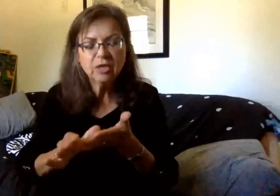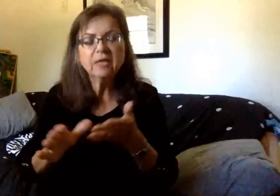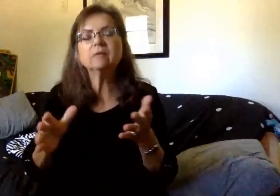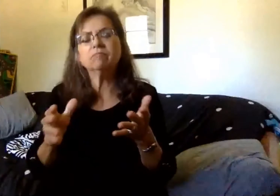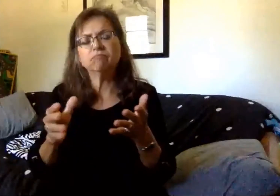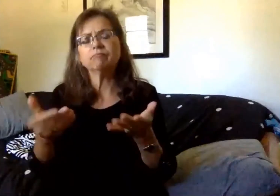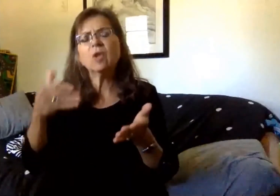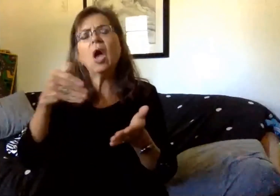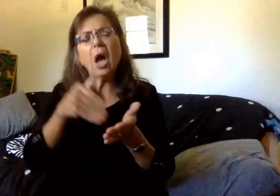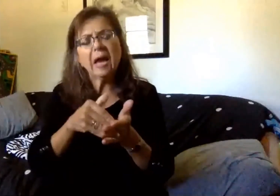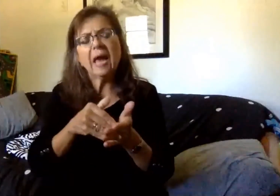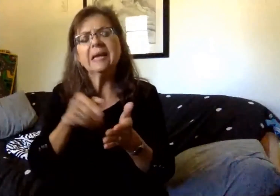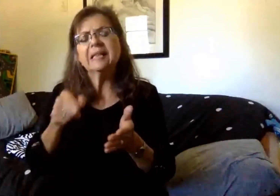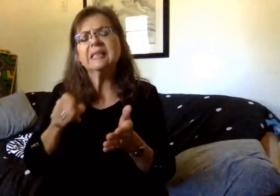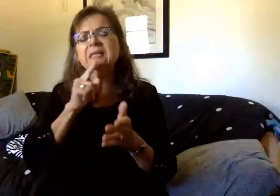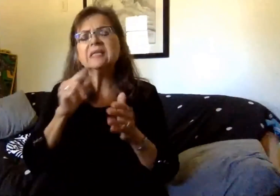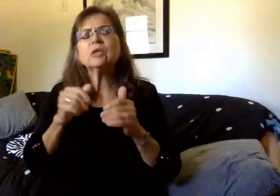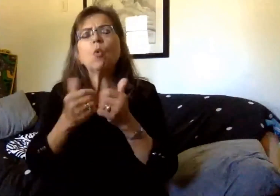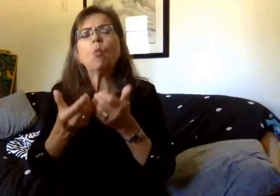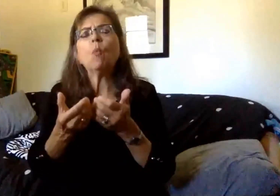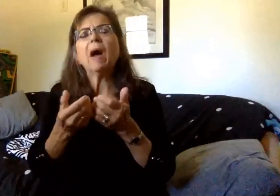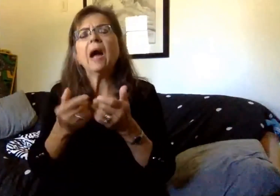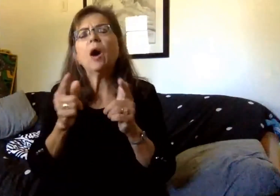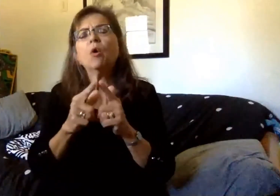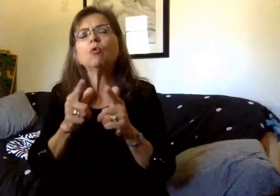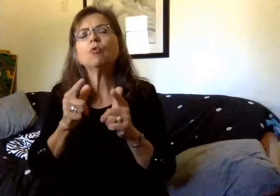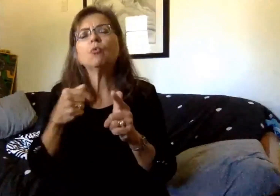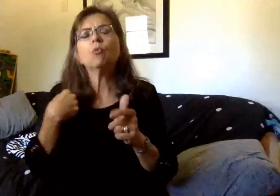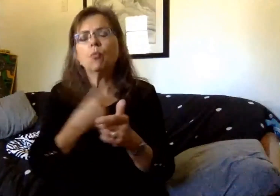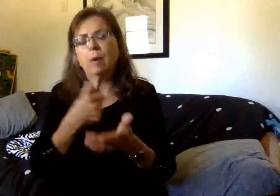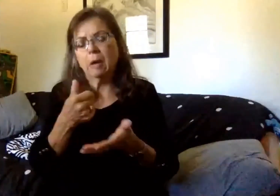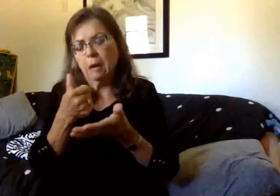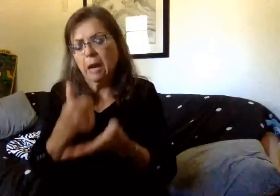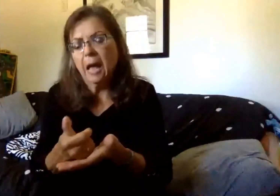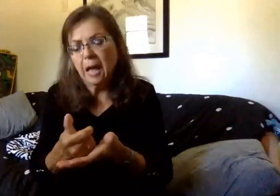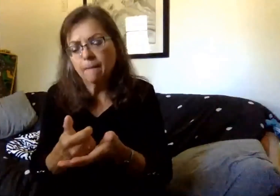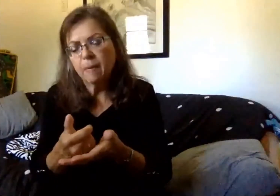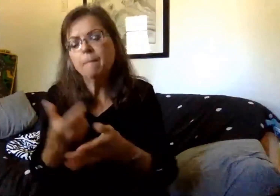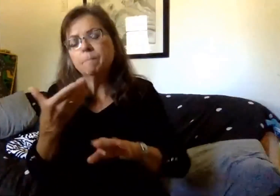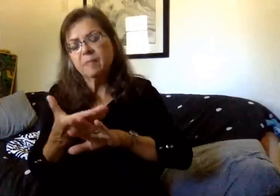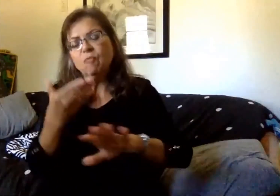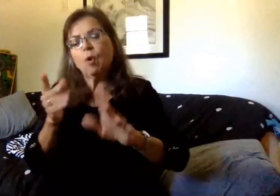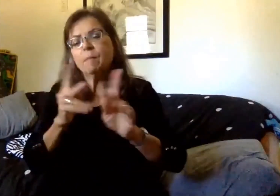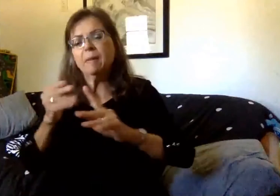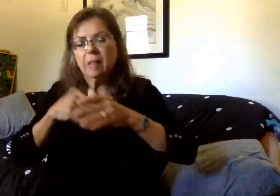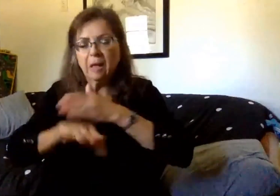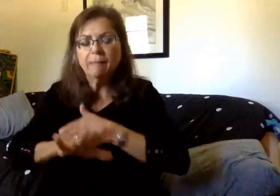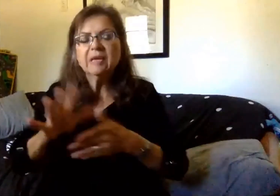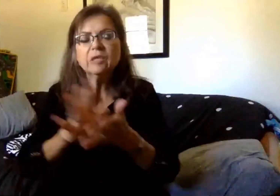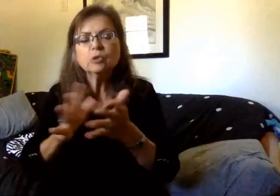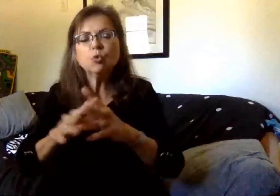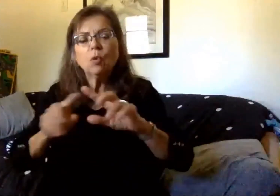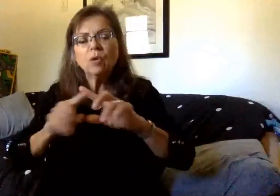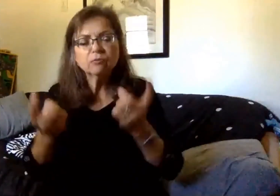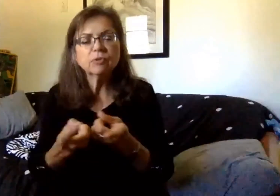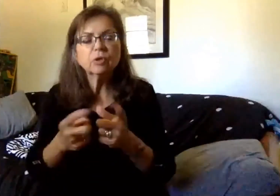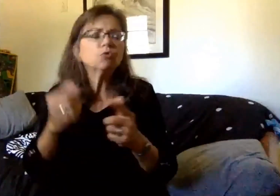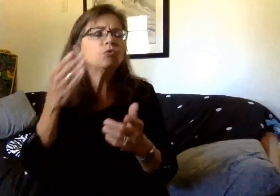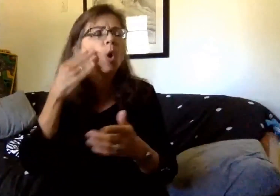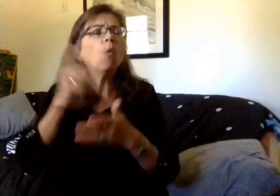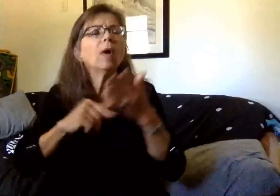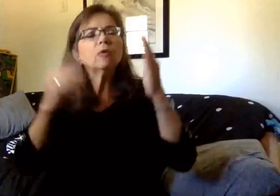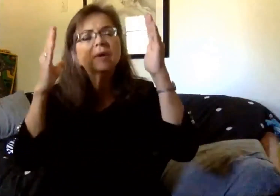this is a way to help us in advance of people coming into the school district to know what it's going to look like and what to expect.